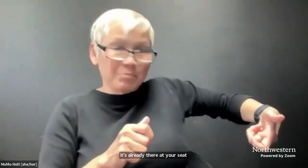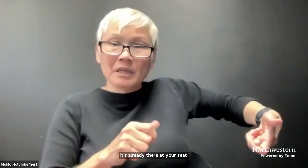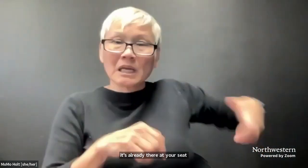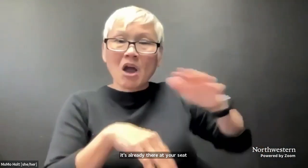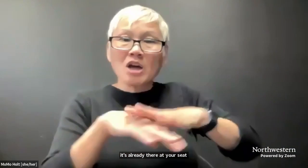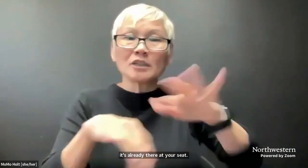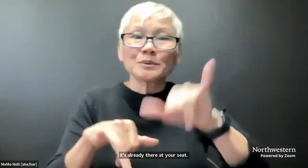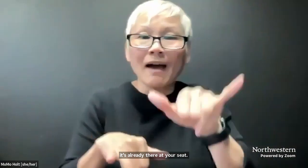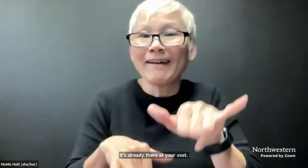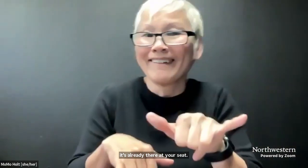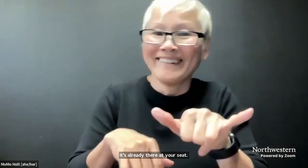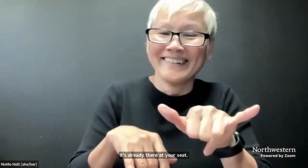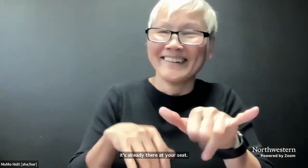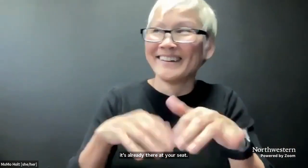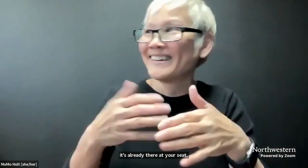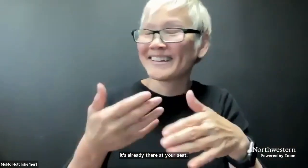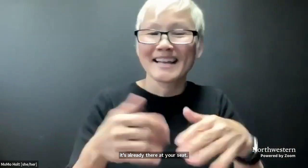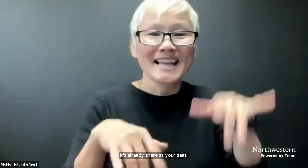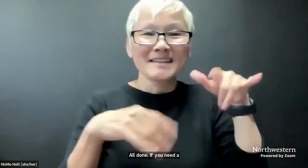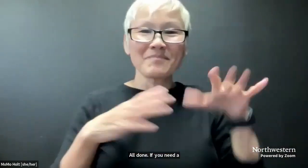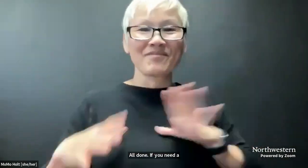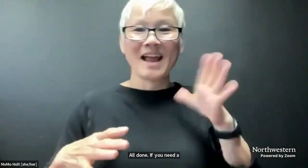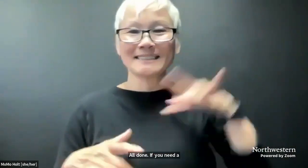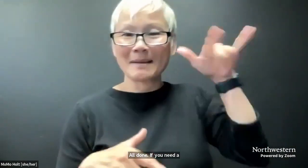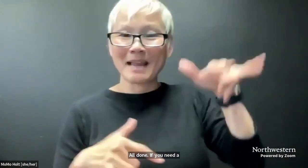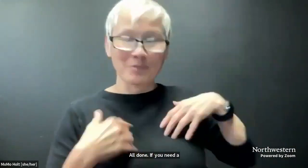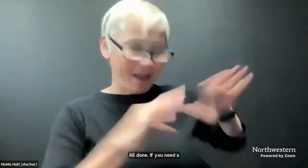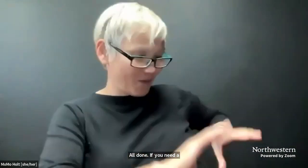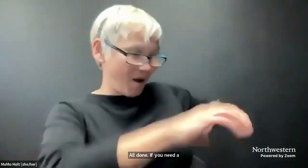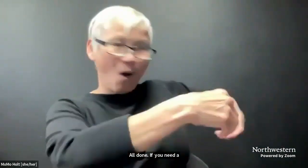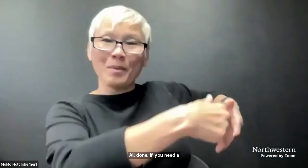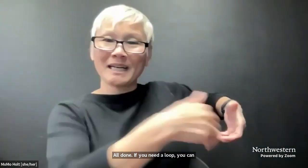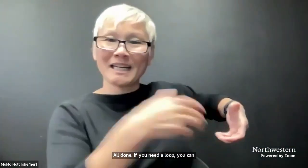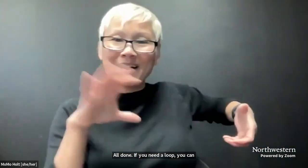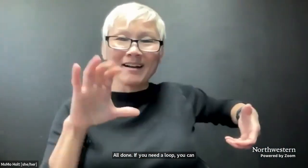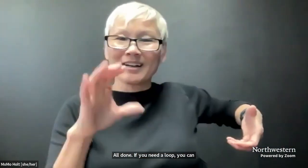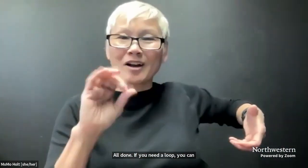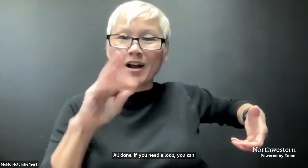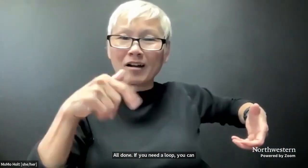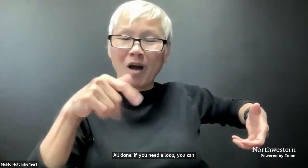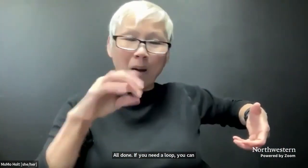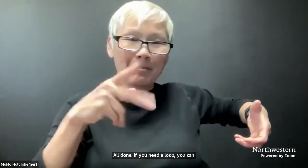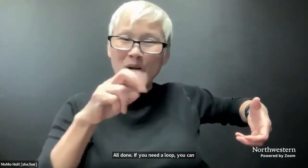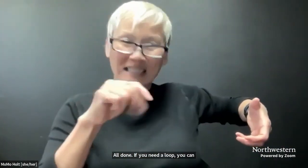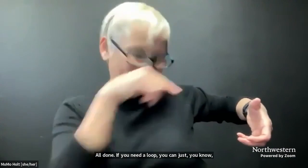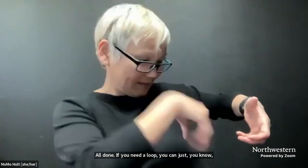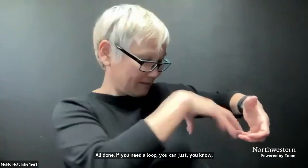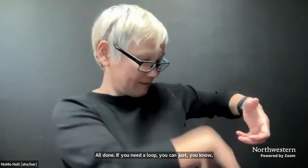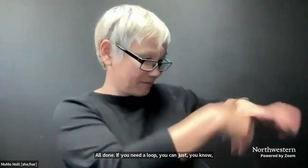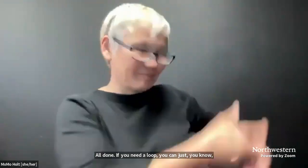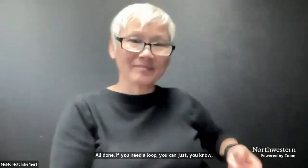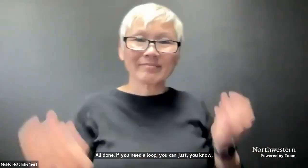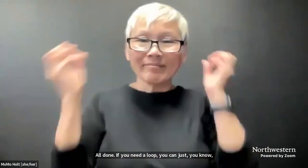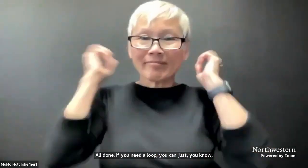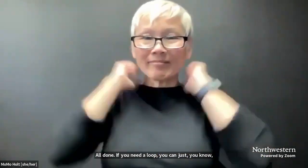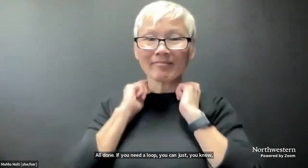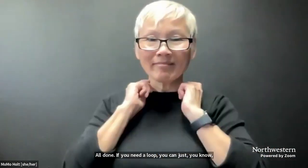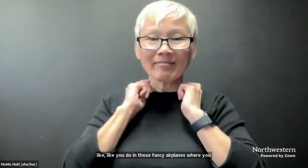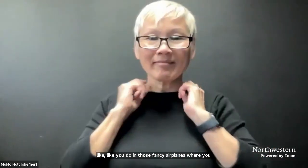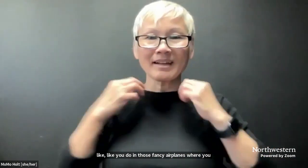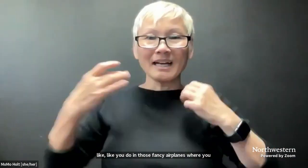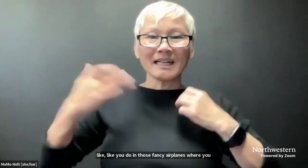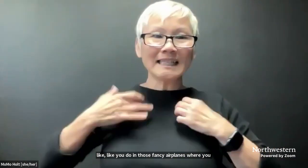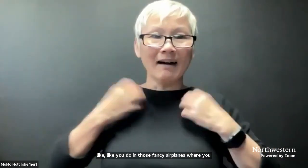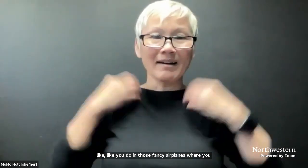If you need a loop, you can just, you know, like you do in those fancy airplanes where you can open up the side of your